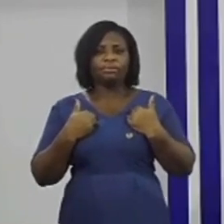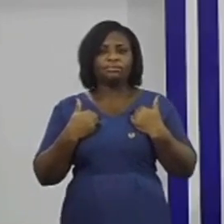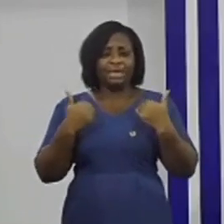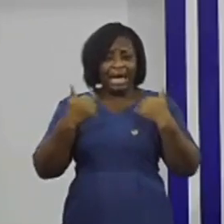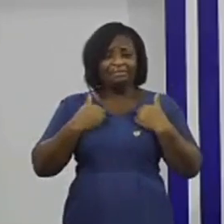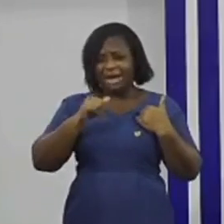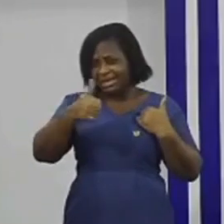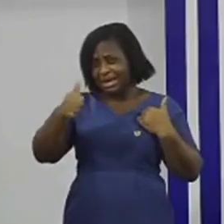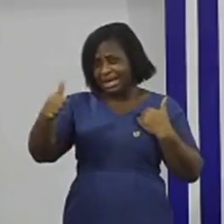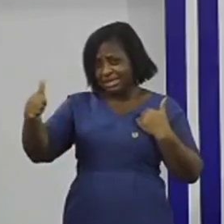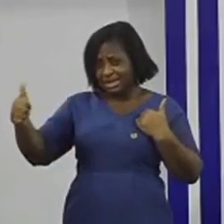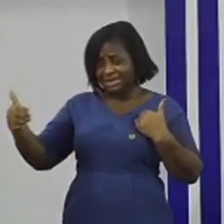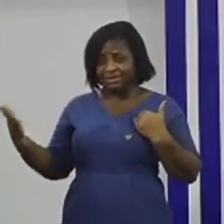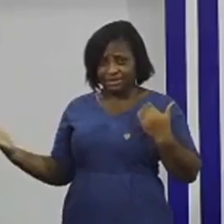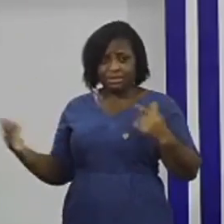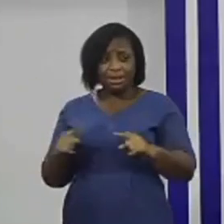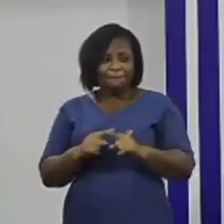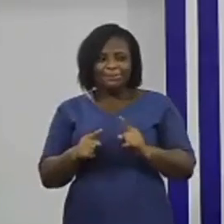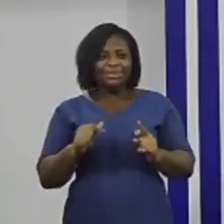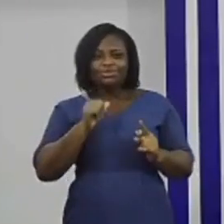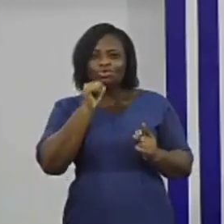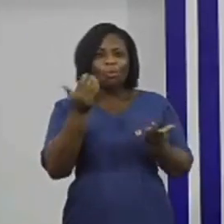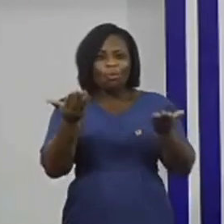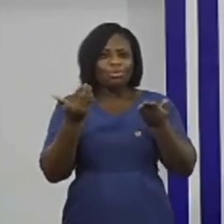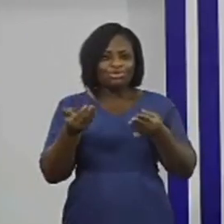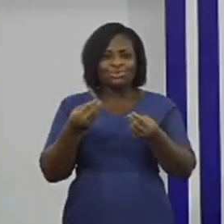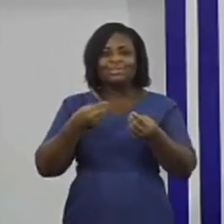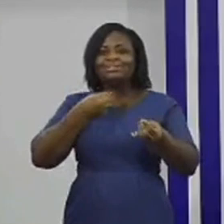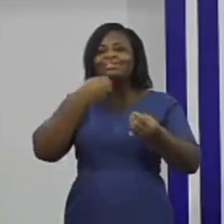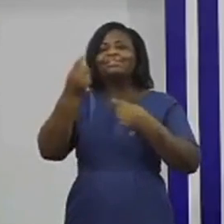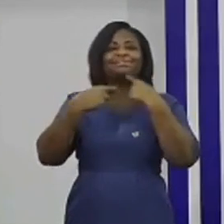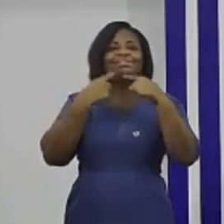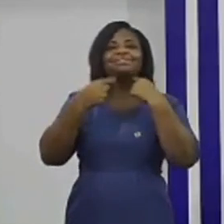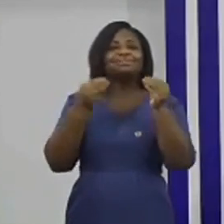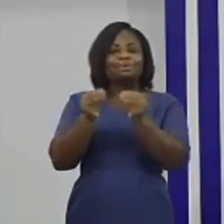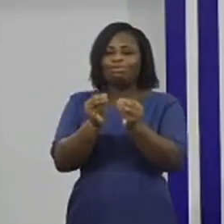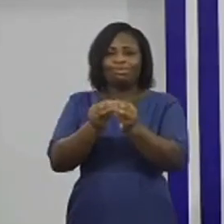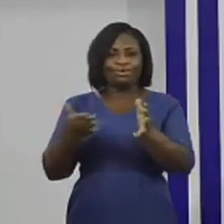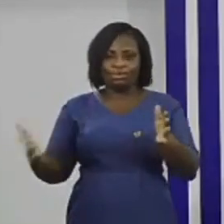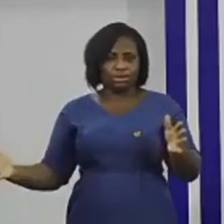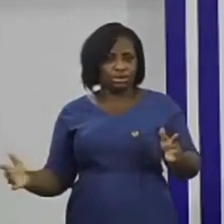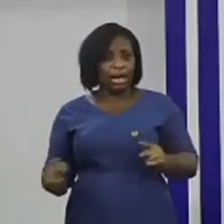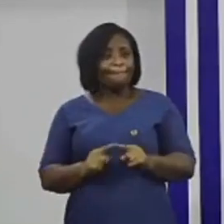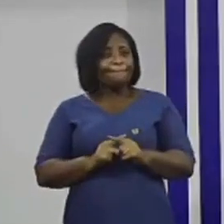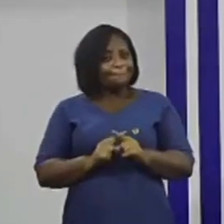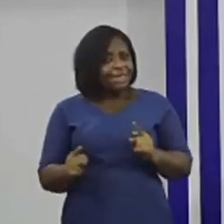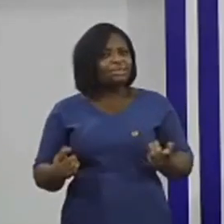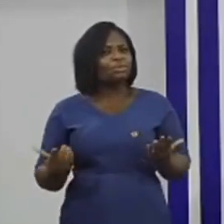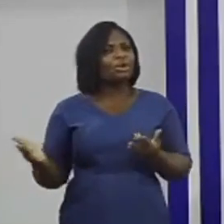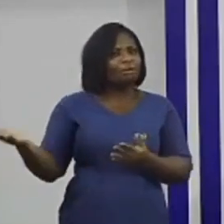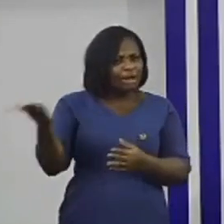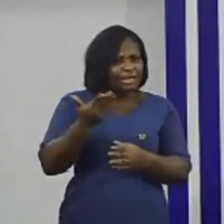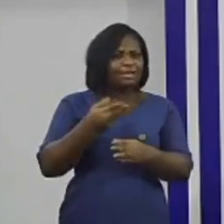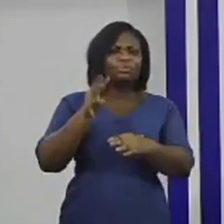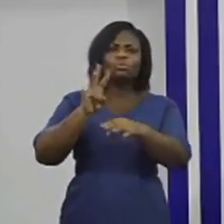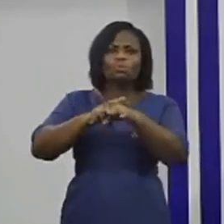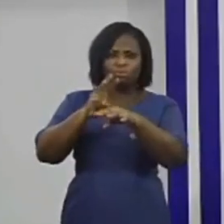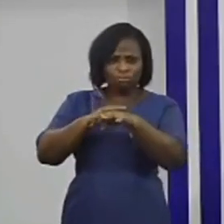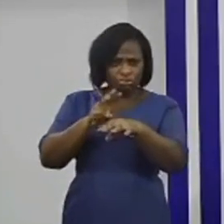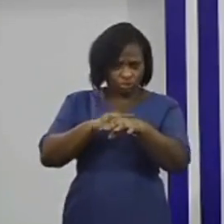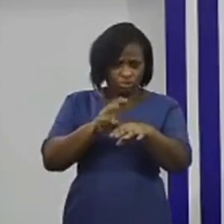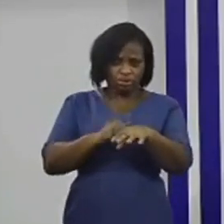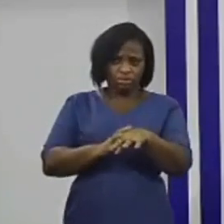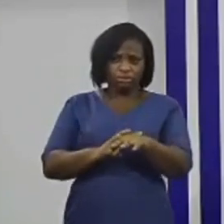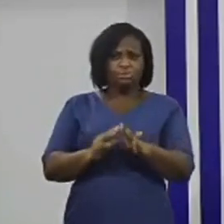offenses, but I want to spare you in a law lecture at moment. We are being admonished to stay at home